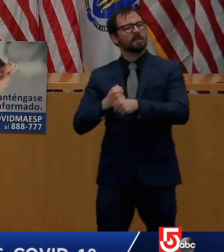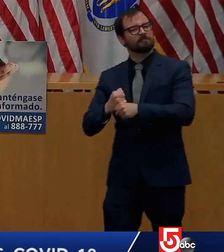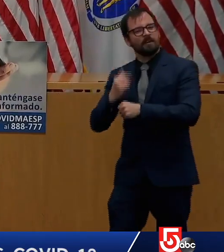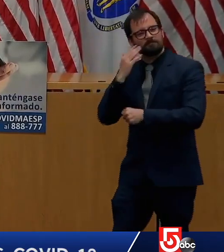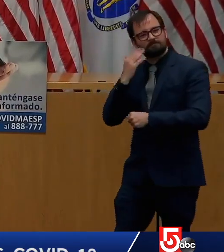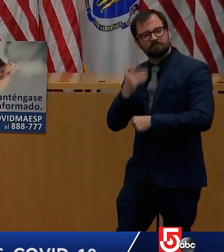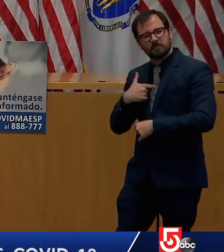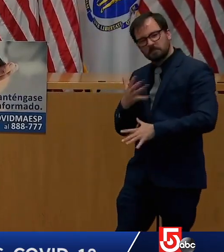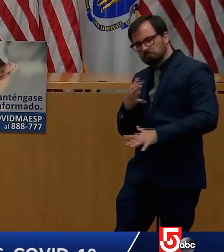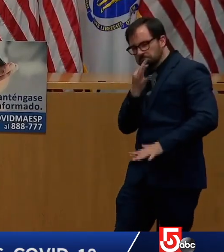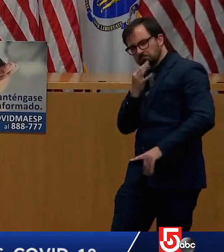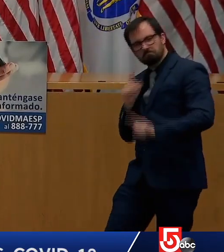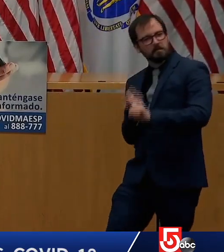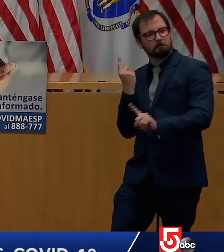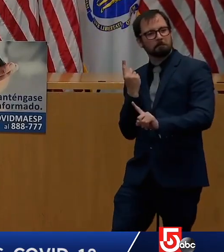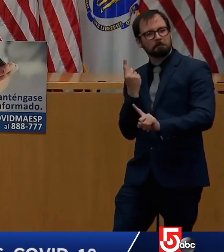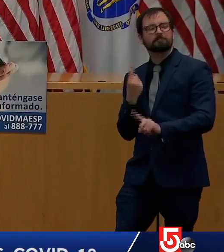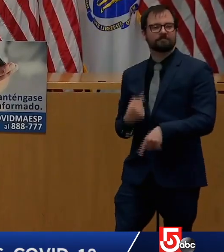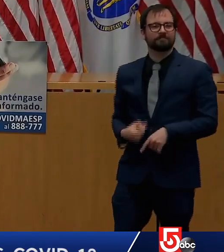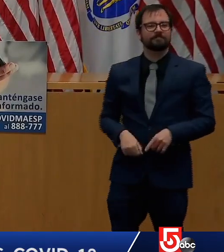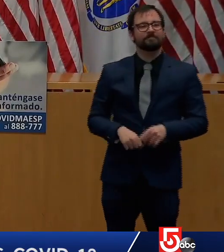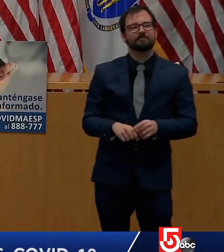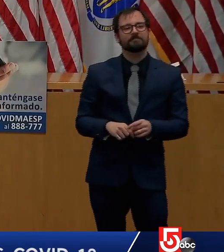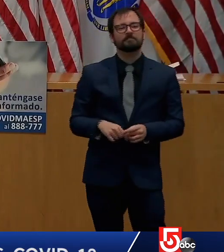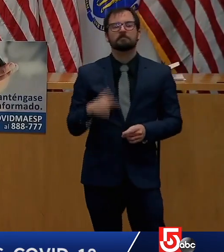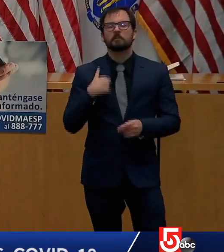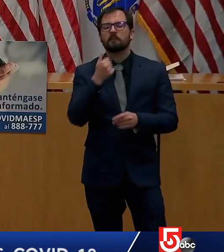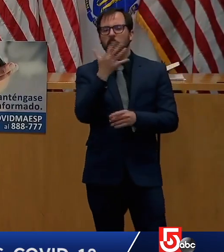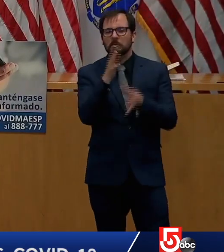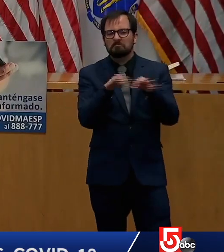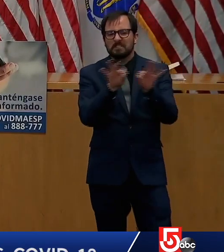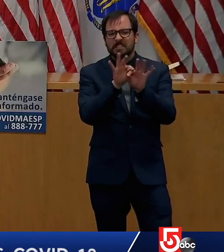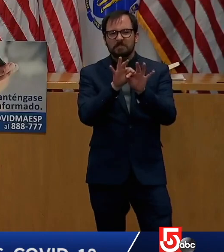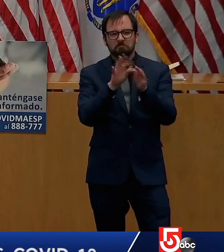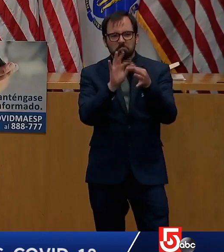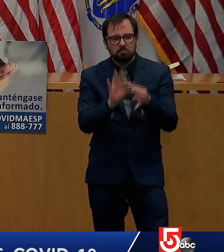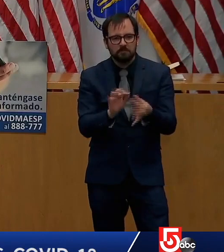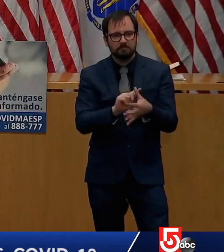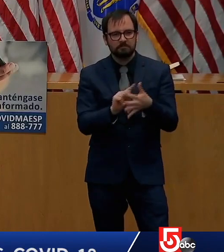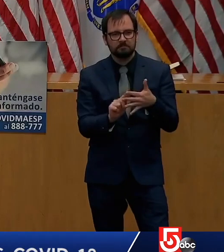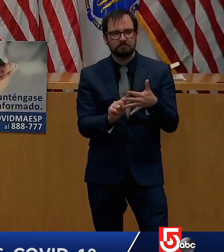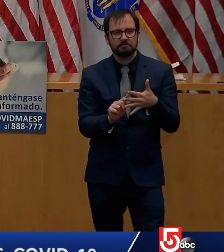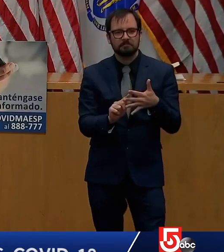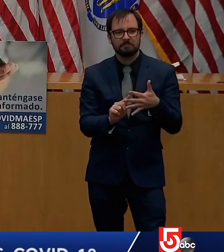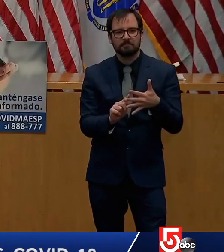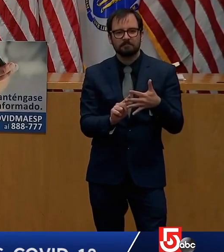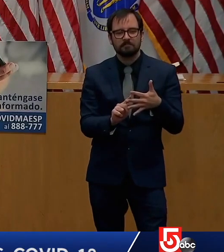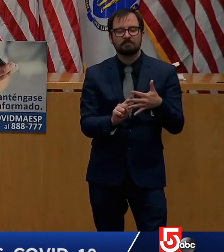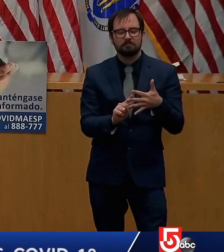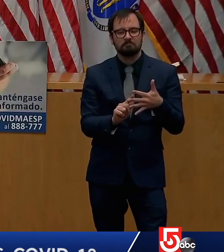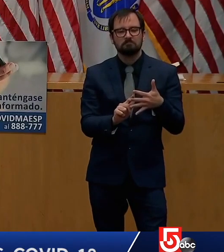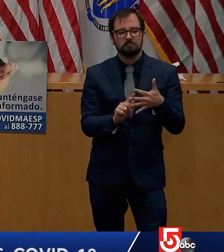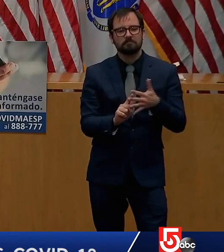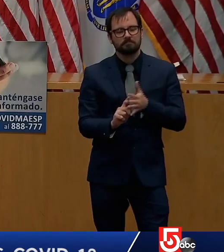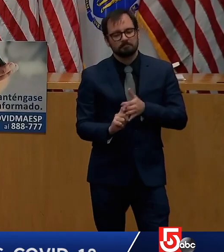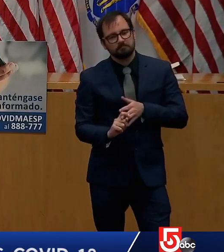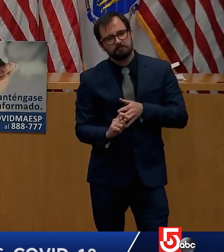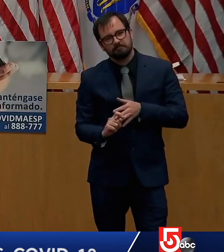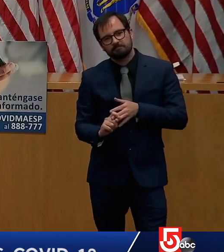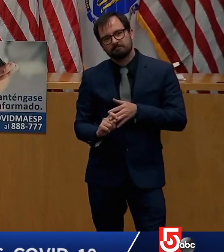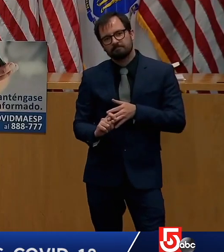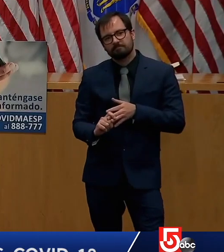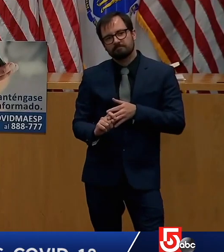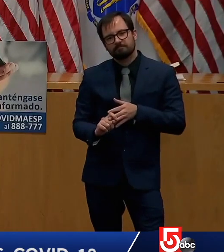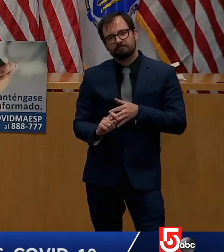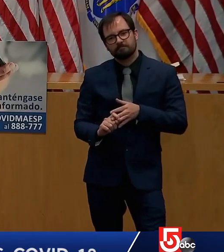to augment what the Governor had to say. So updates on mobile testing and public reporting of data and